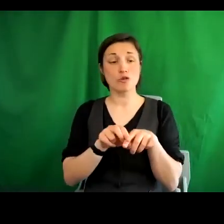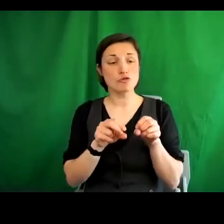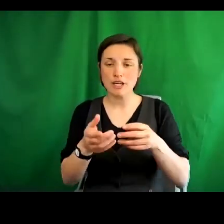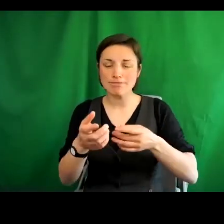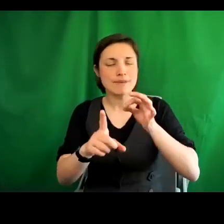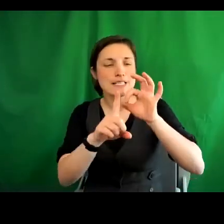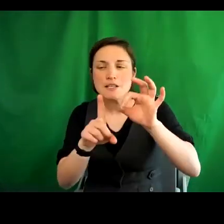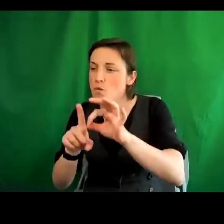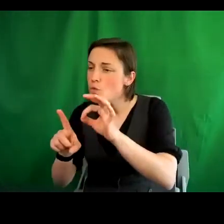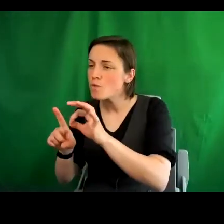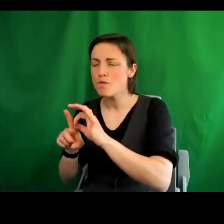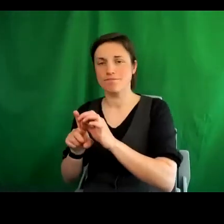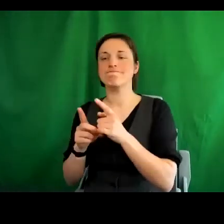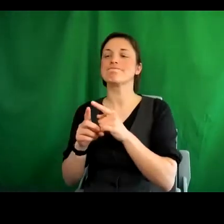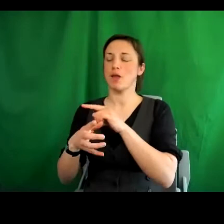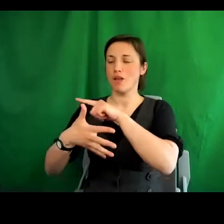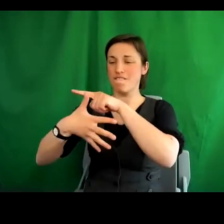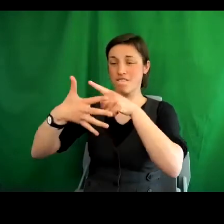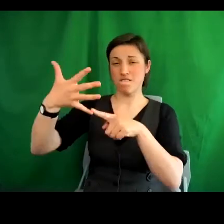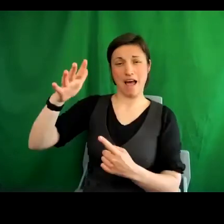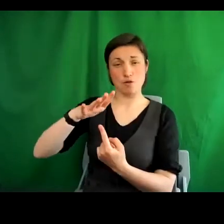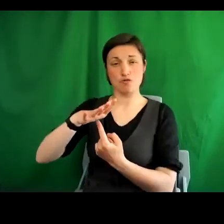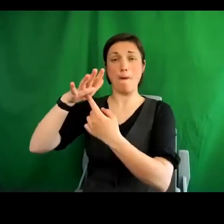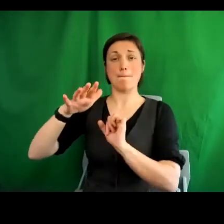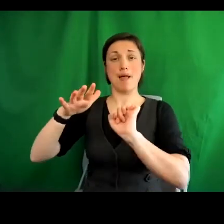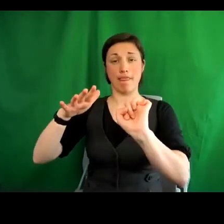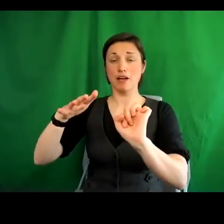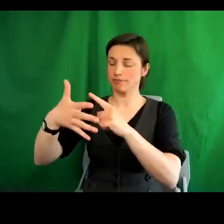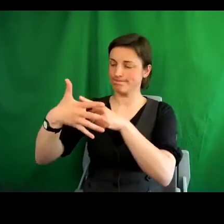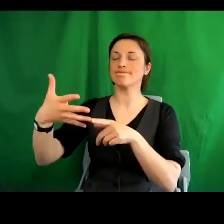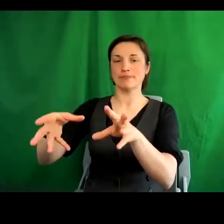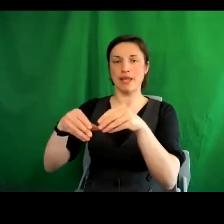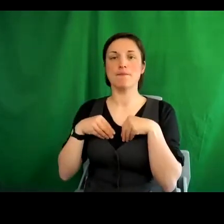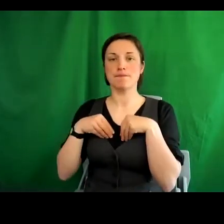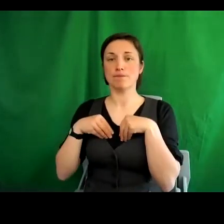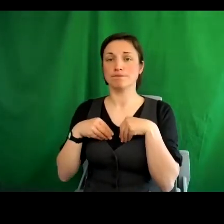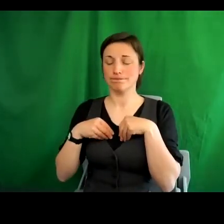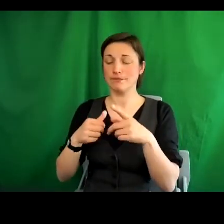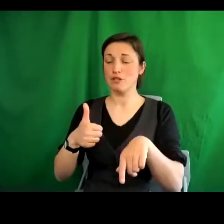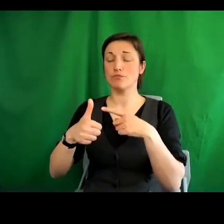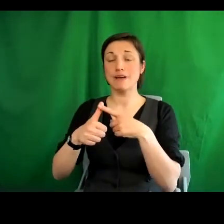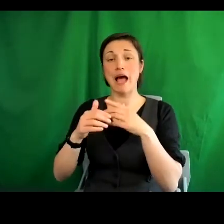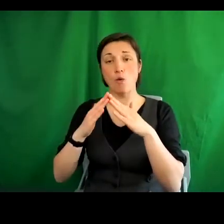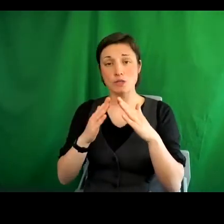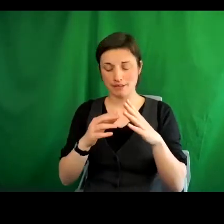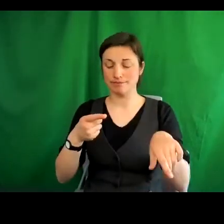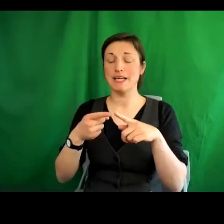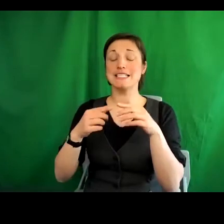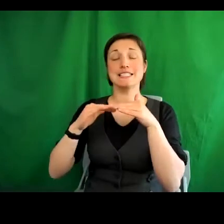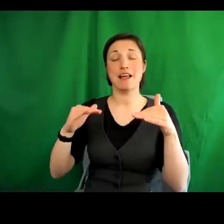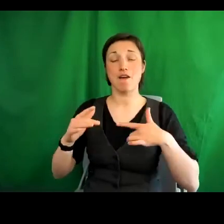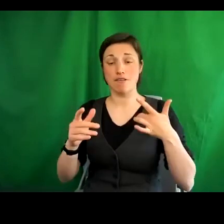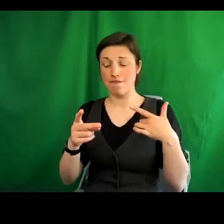and we adopted their top five. The right to housing, the right to a decent standard of living, to education,